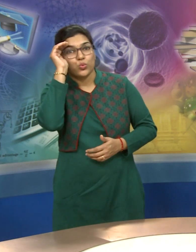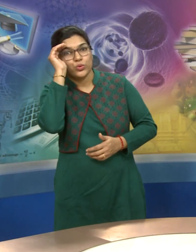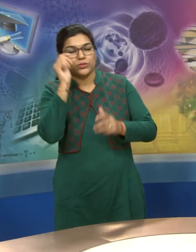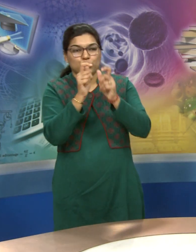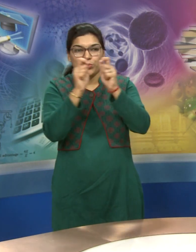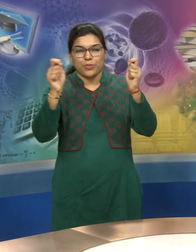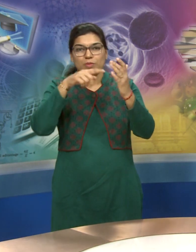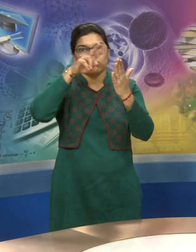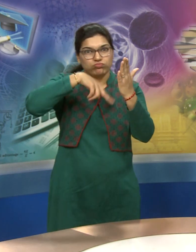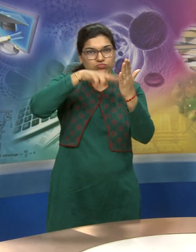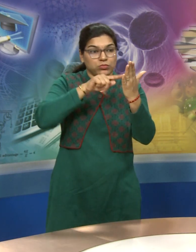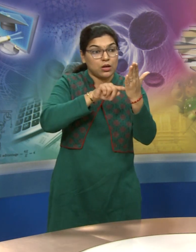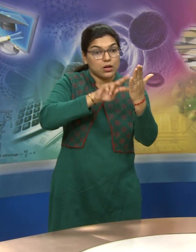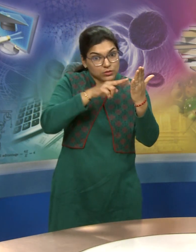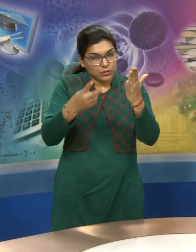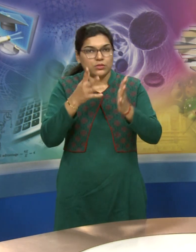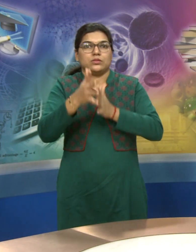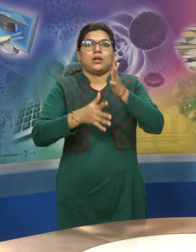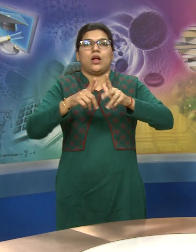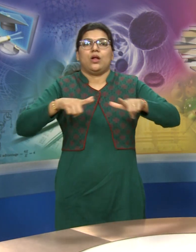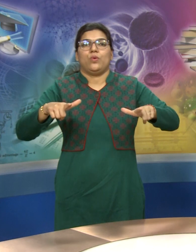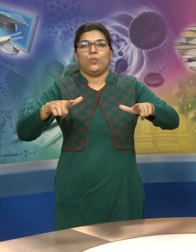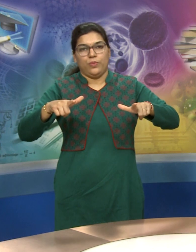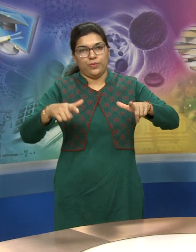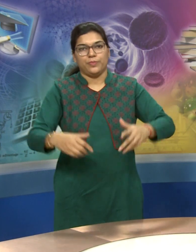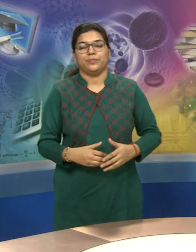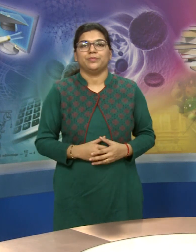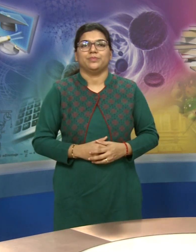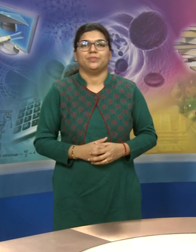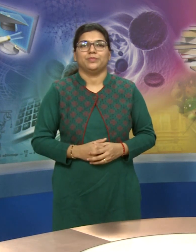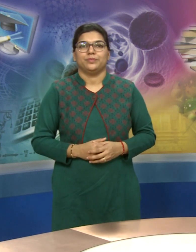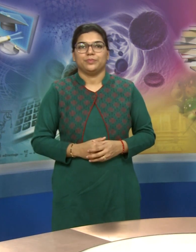5.7 news reading in sign language